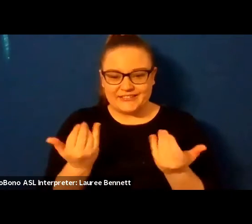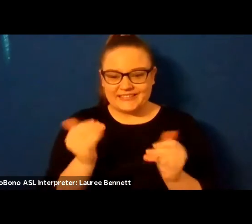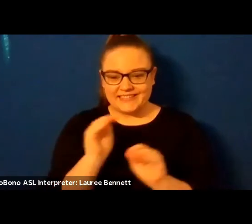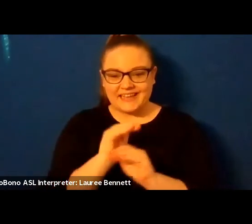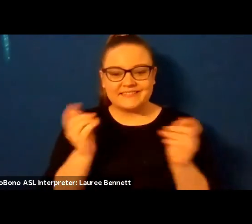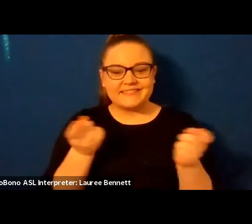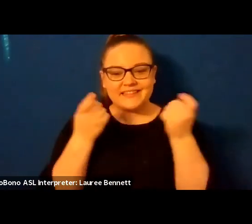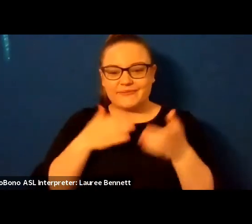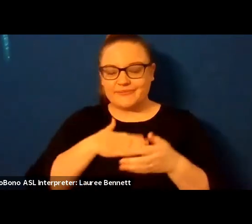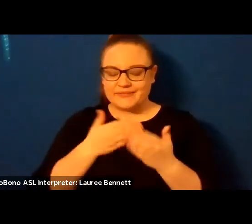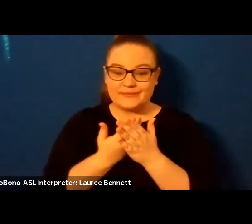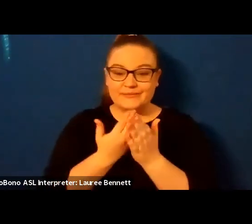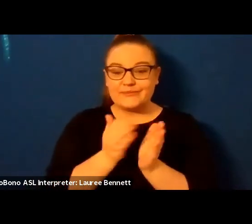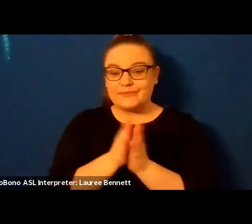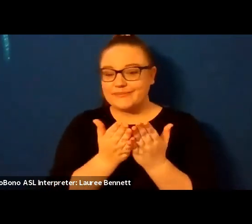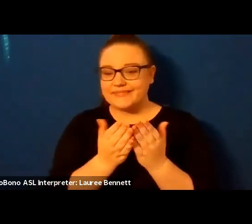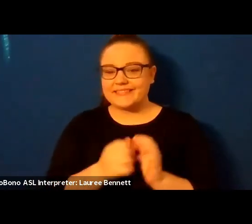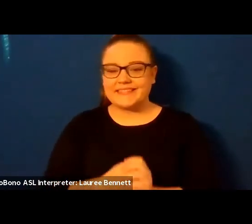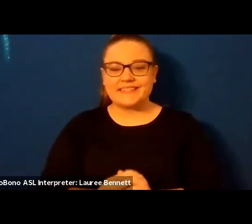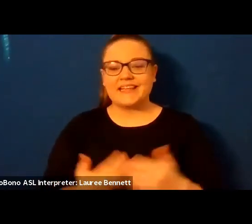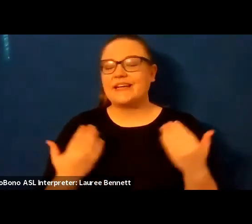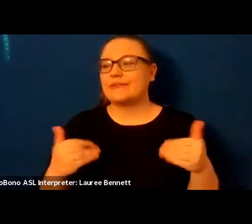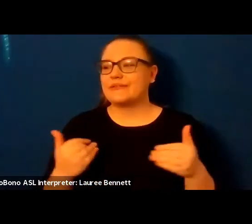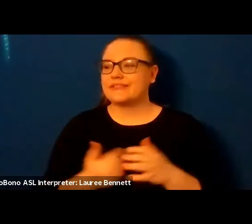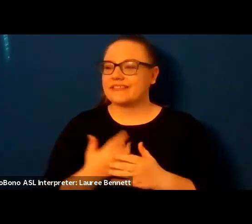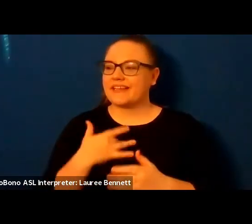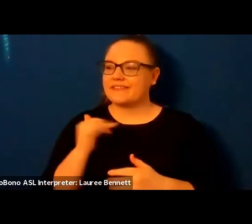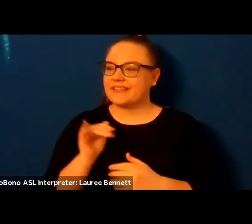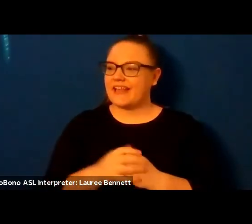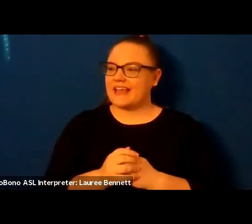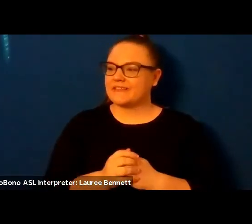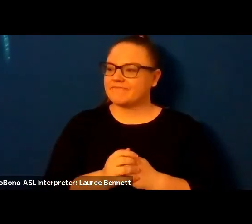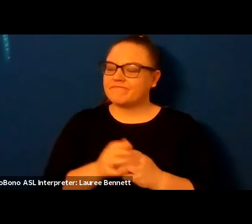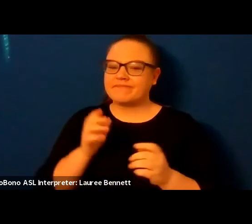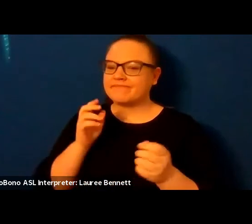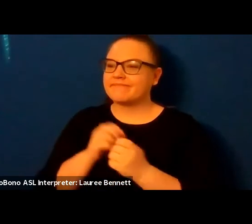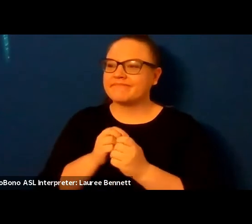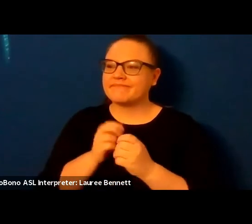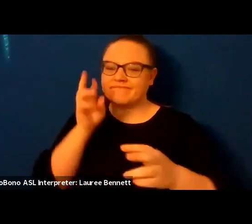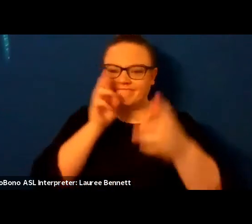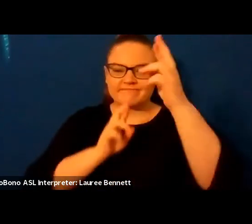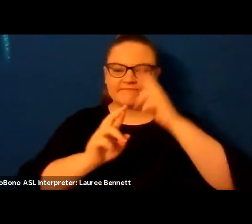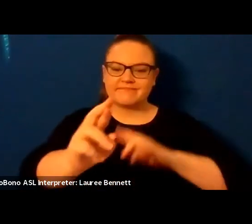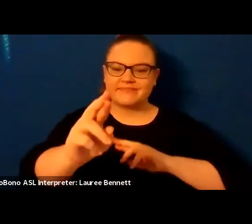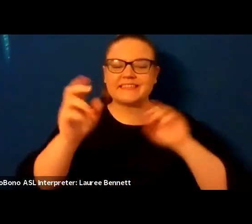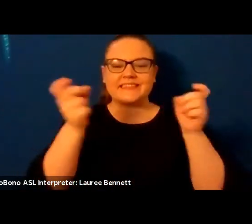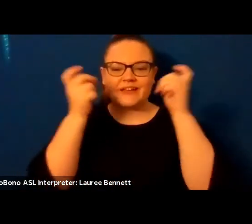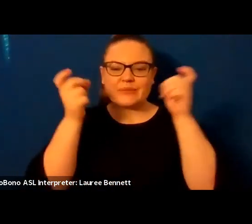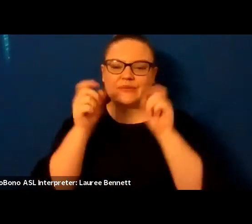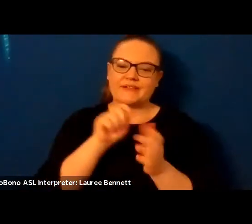this book and i very much consider it a reciprocal celebration of the work of these other writers as well